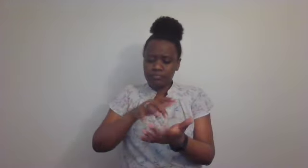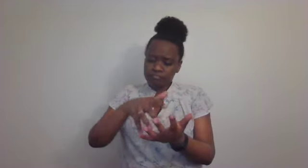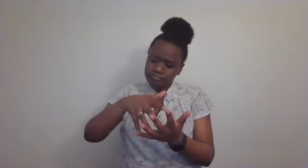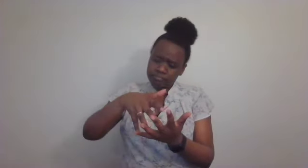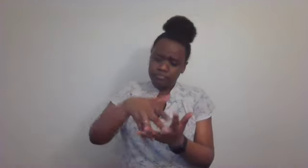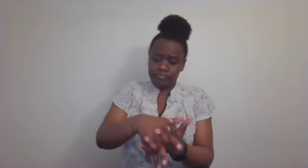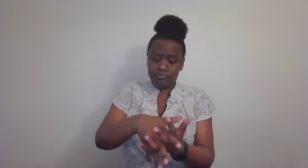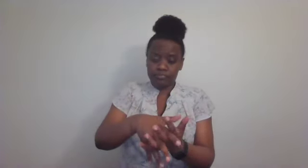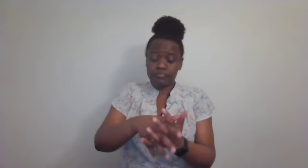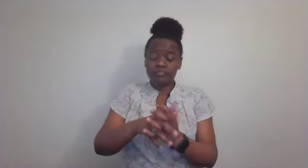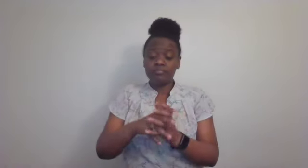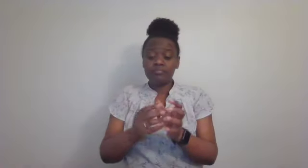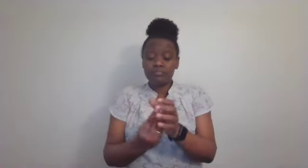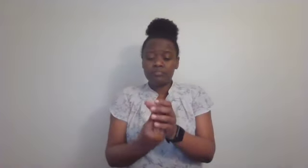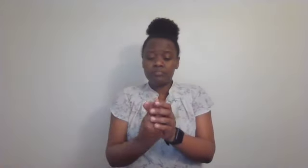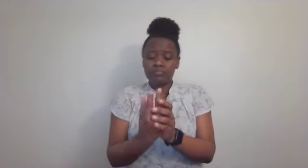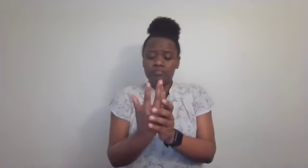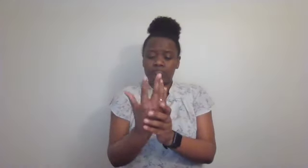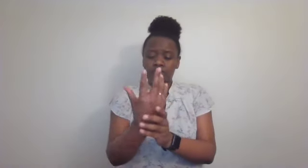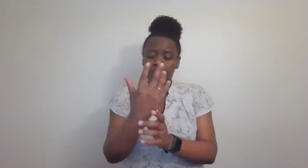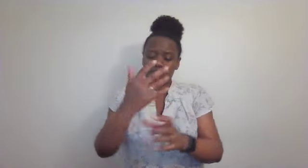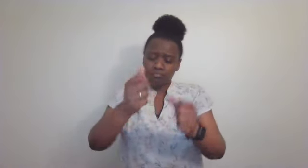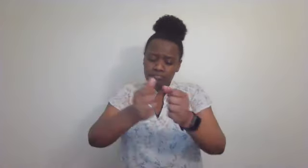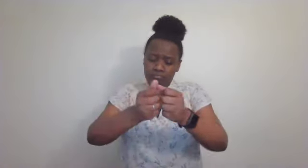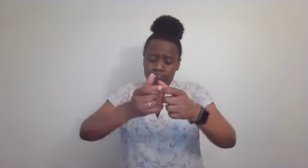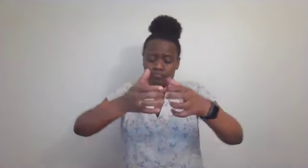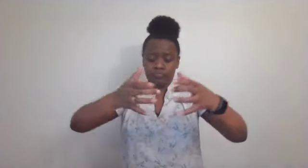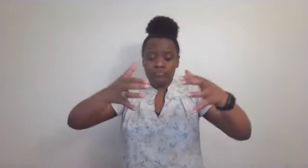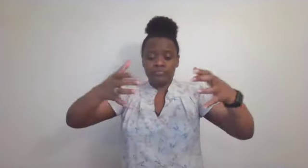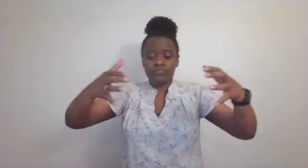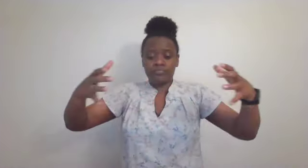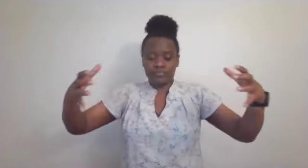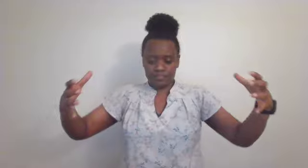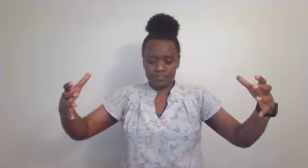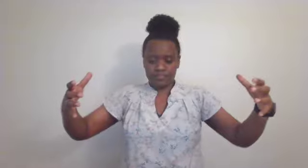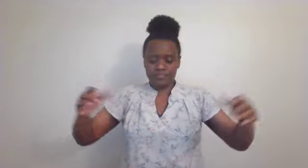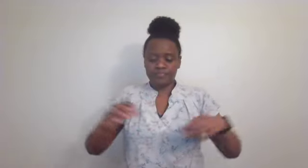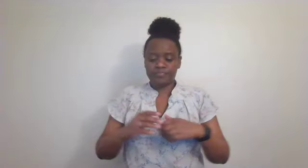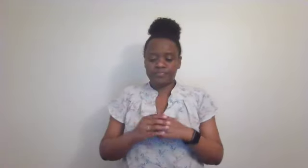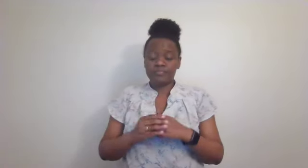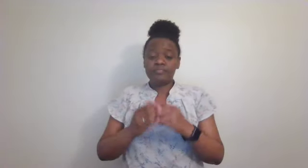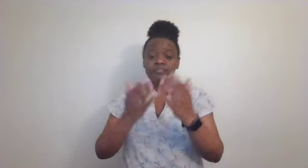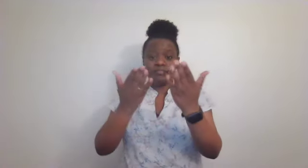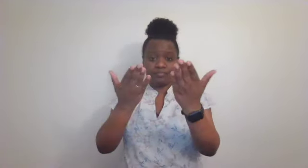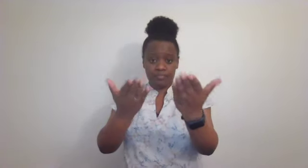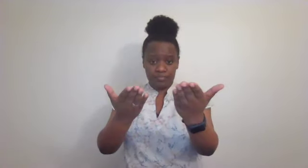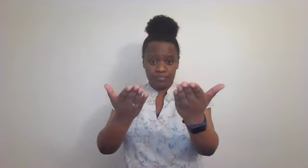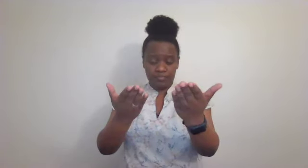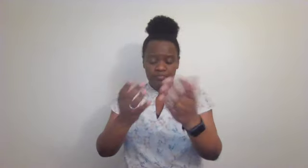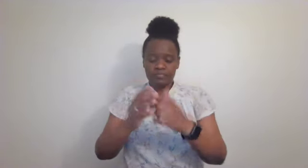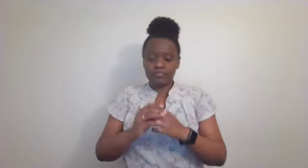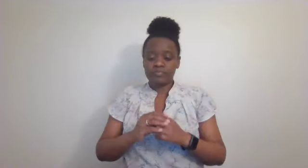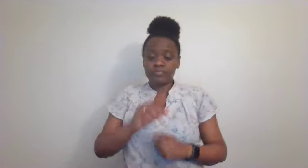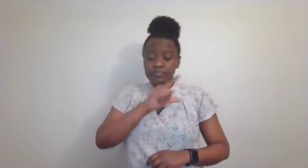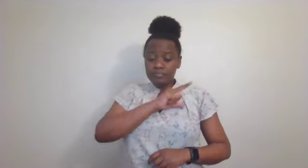it put forth its foliage to the sea its shoots